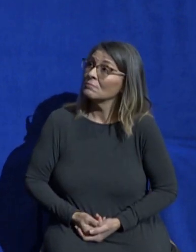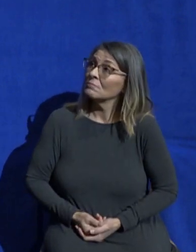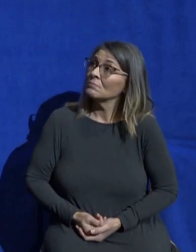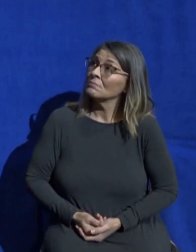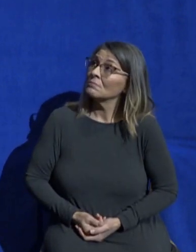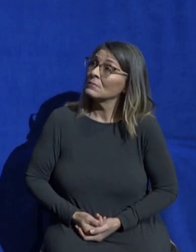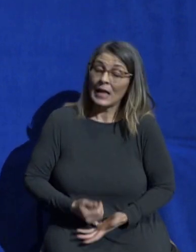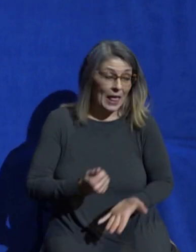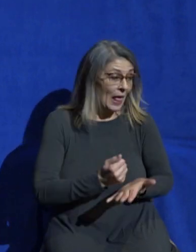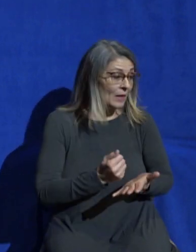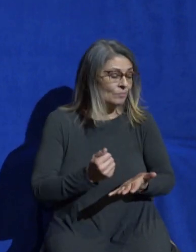all of eternity